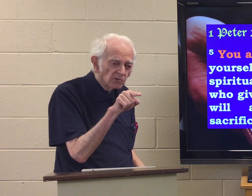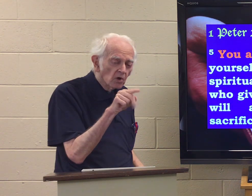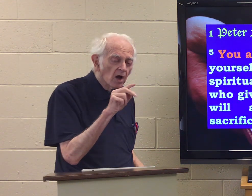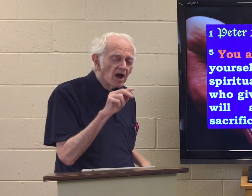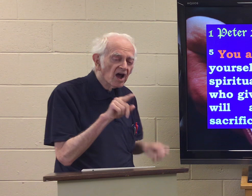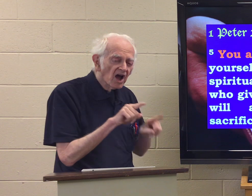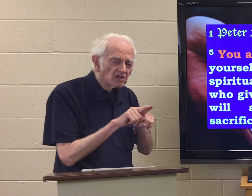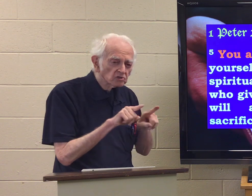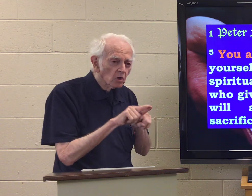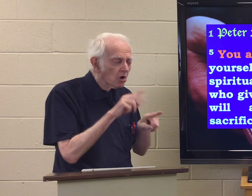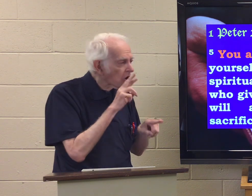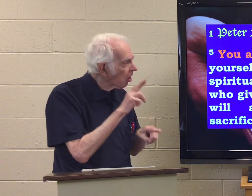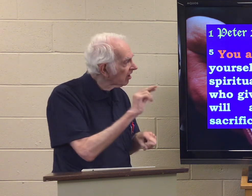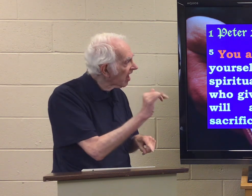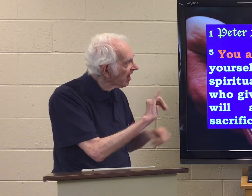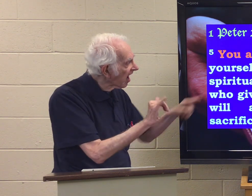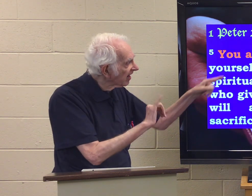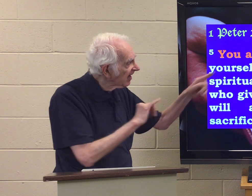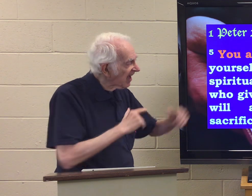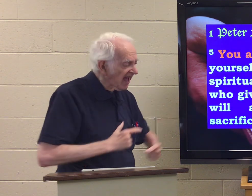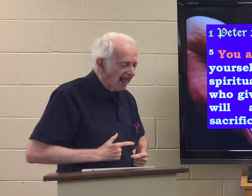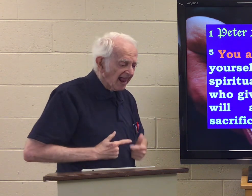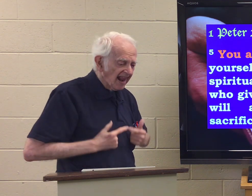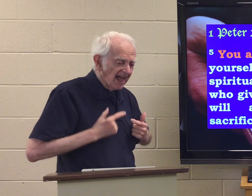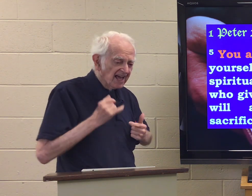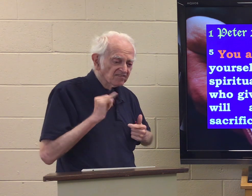You, also, are like living stones.